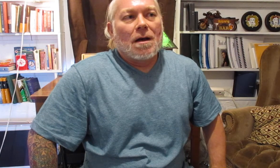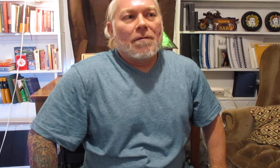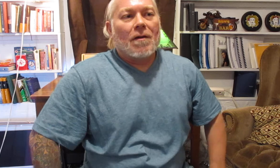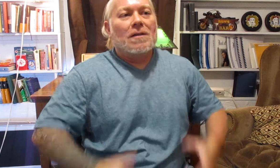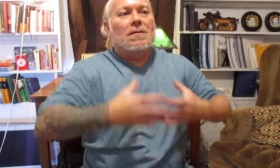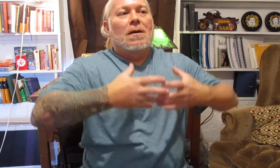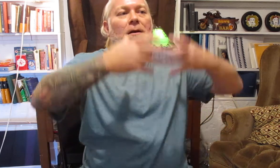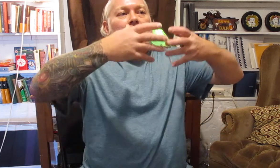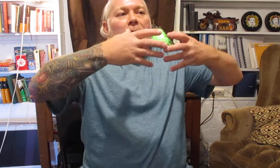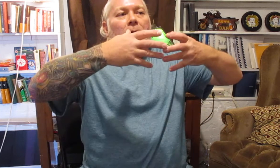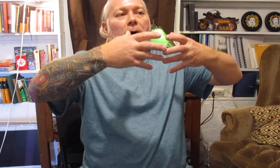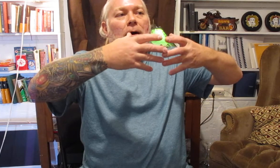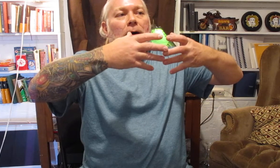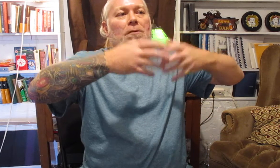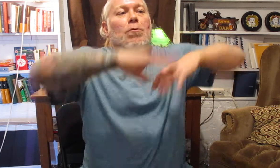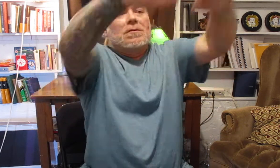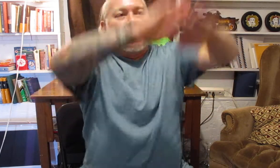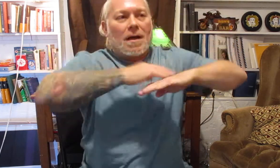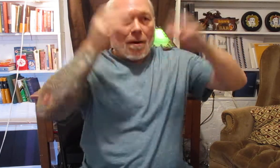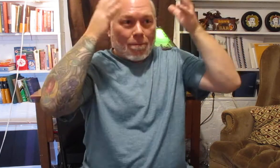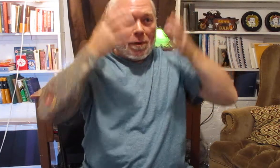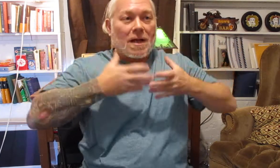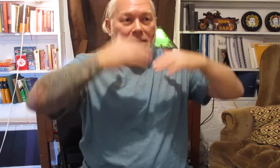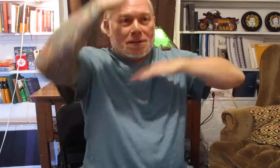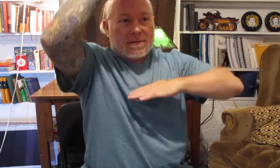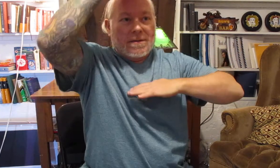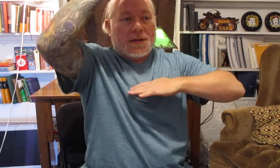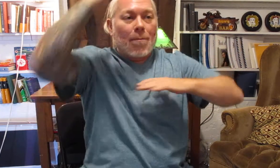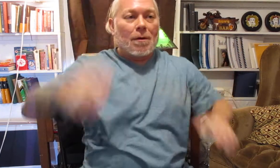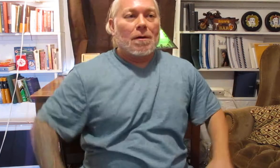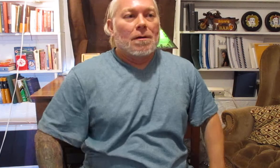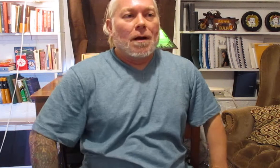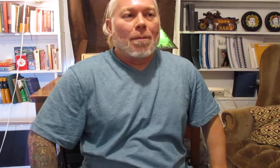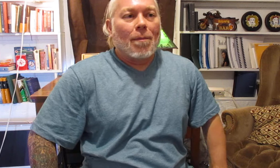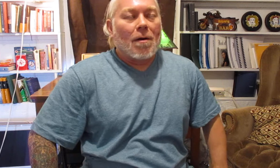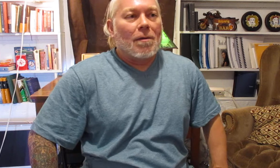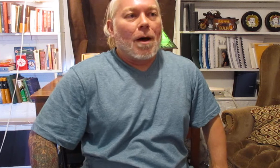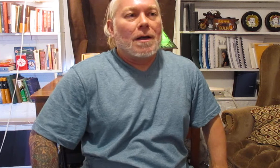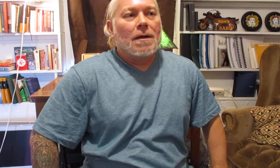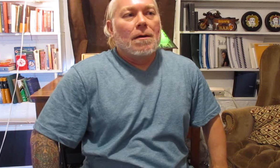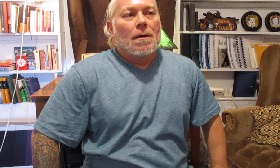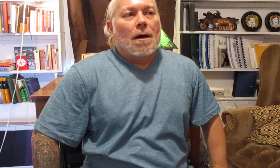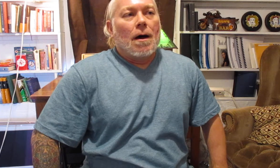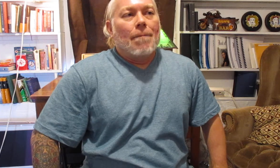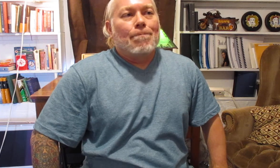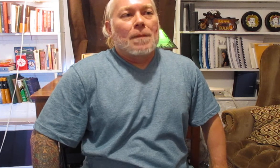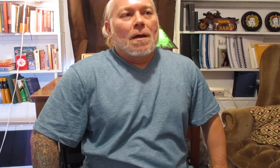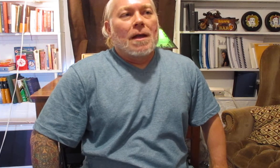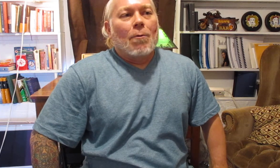various uh tools that help protect this this upper upper part of the body um now Wing